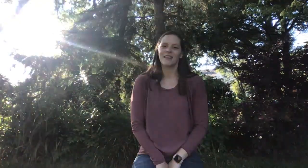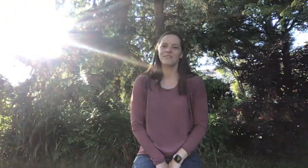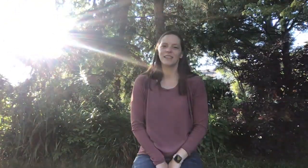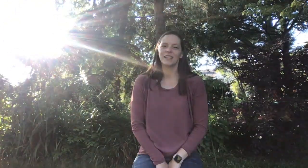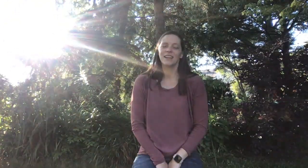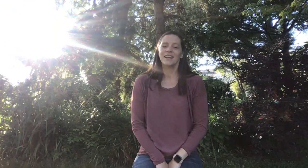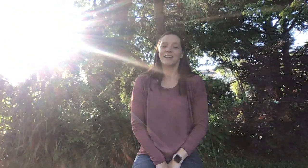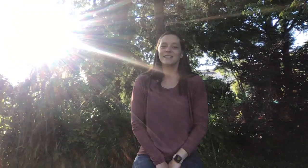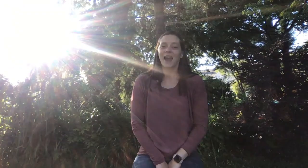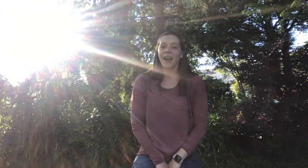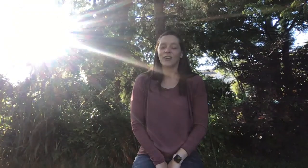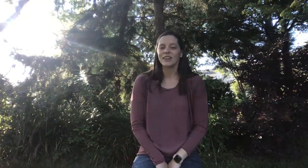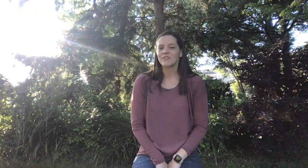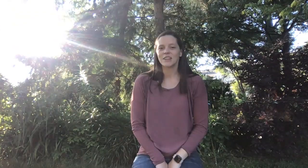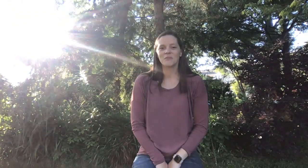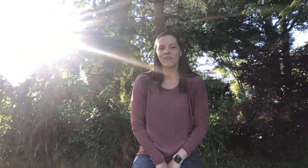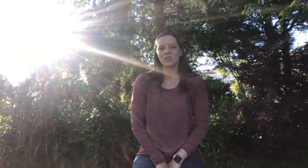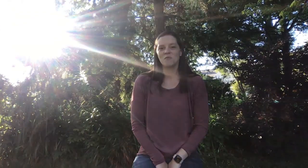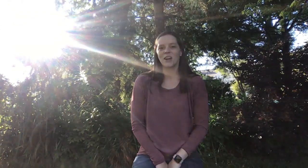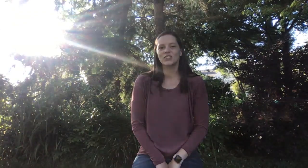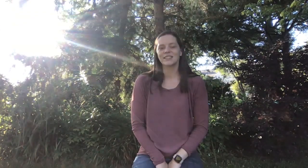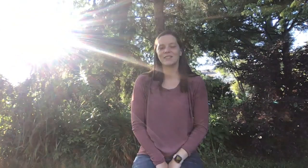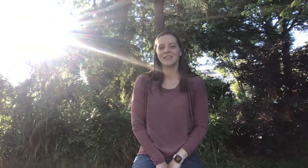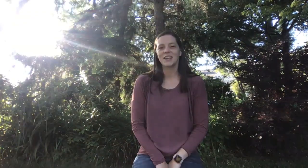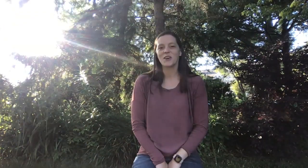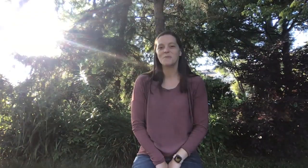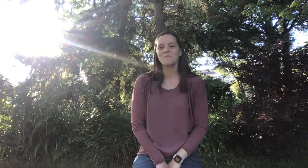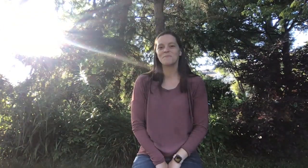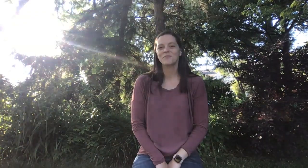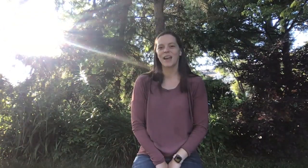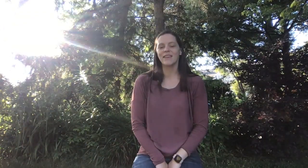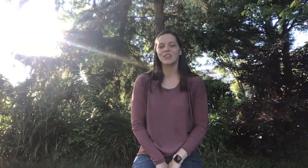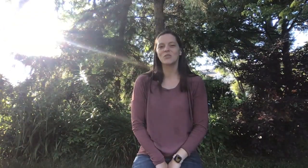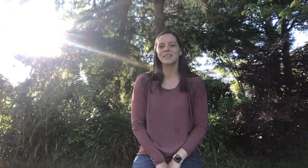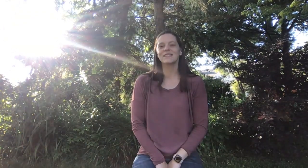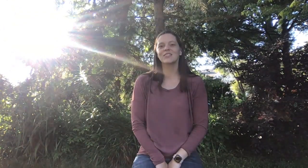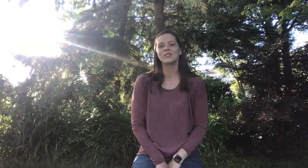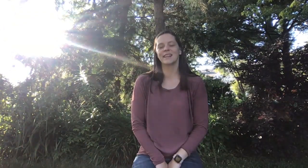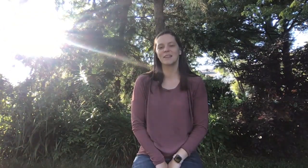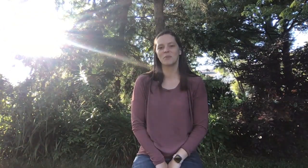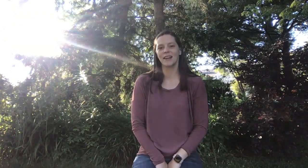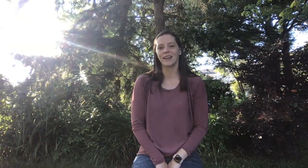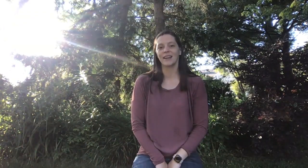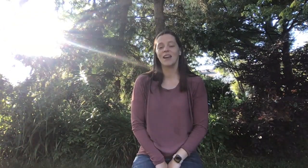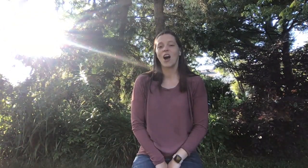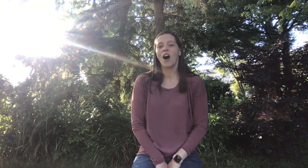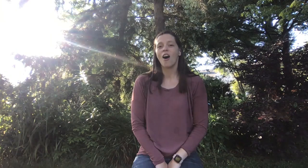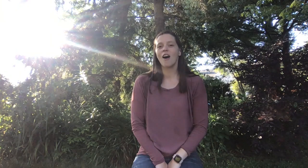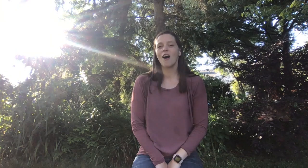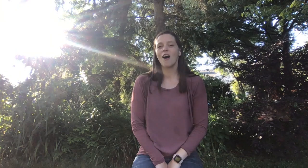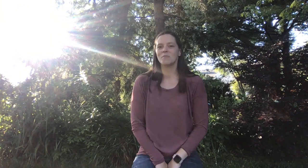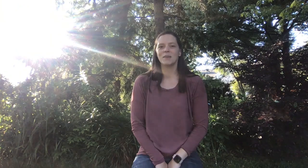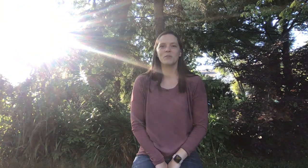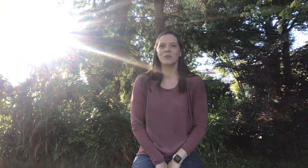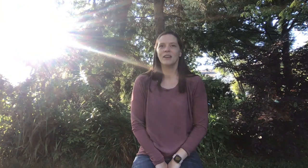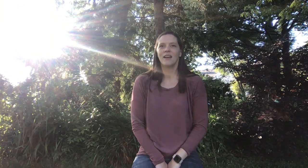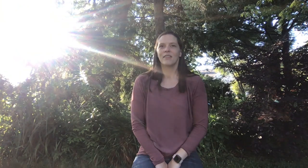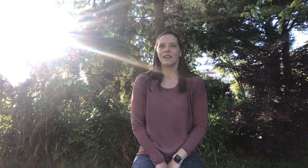lovely day or evening whenever you watch this video and that you continue celebrating all of the people that